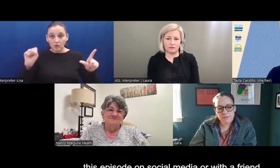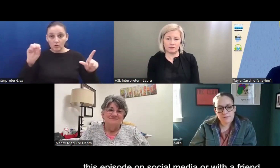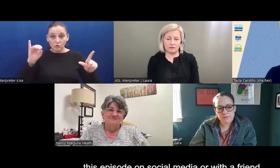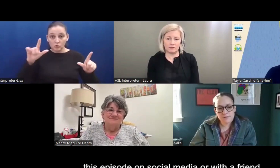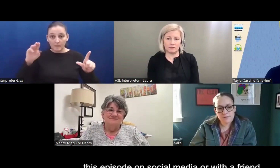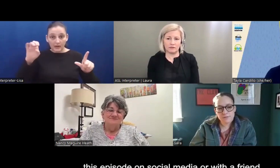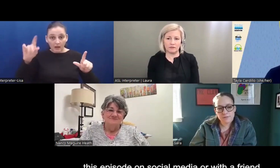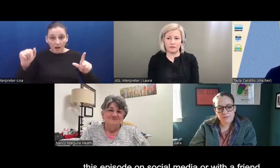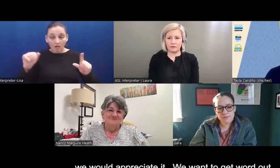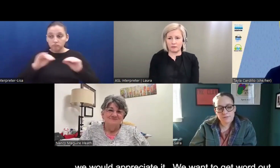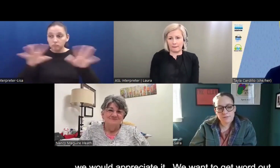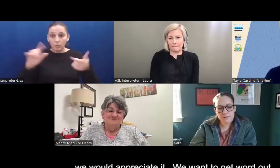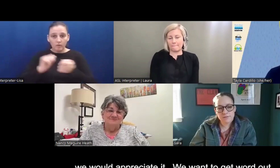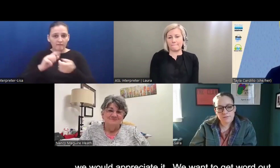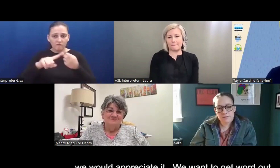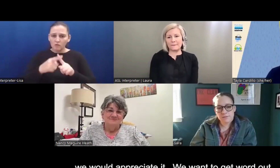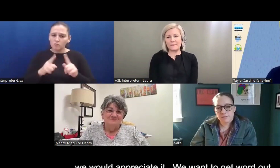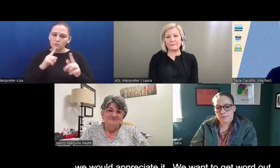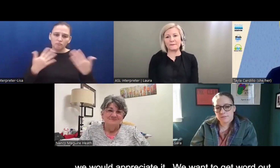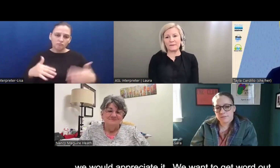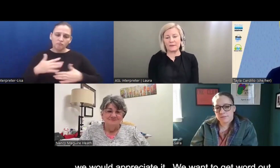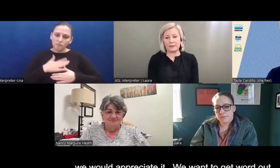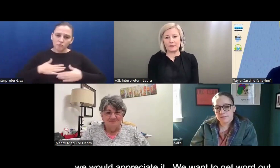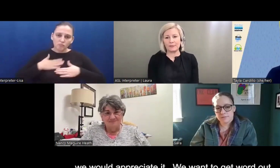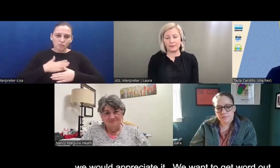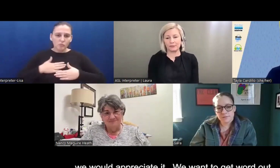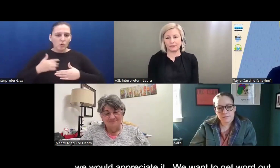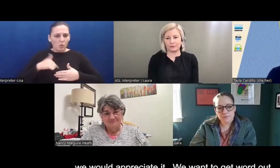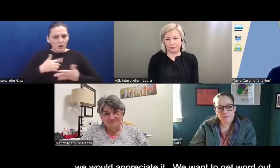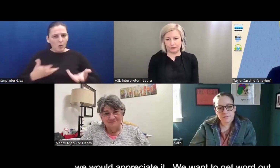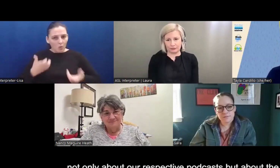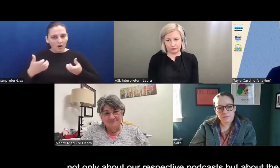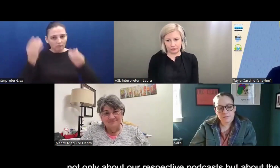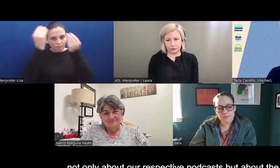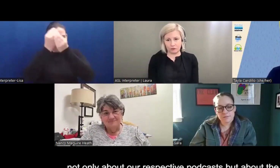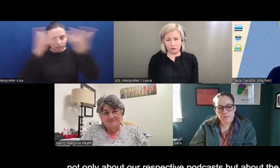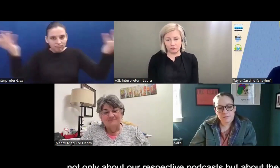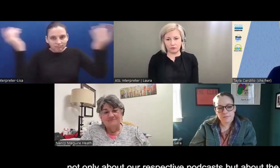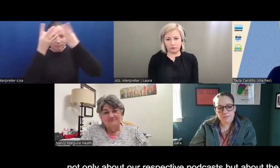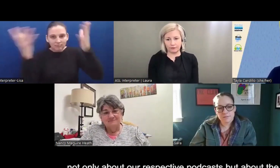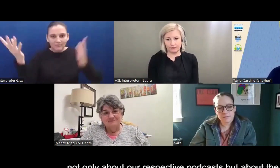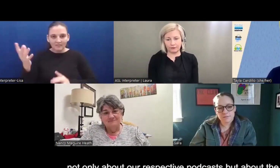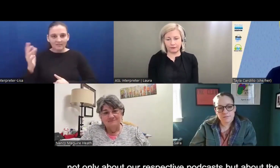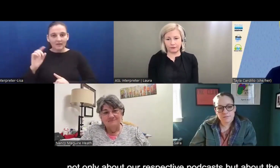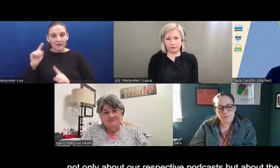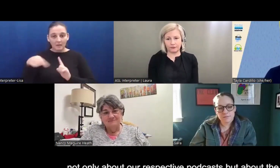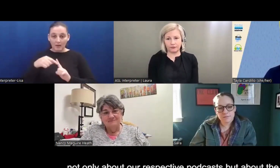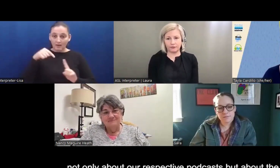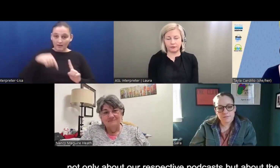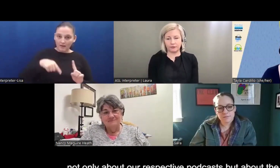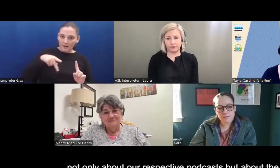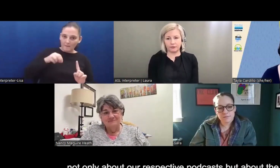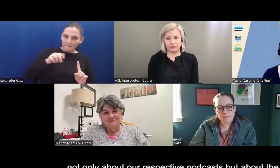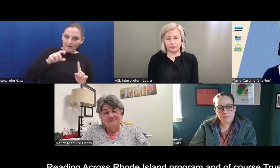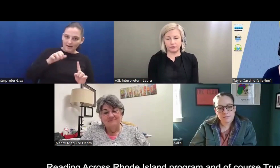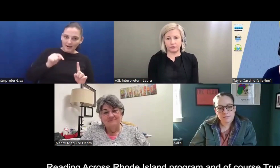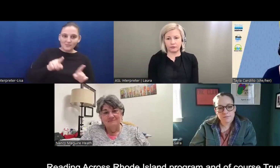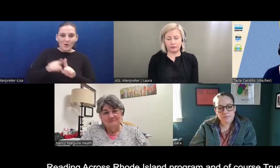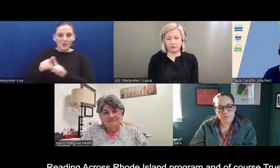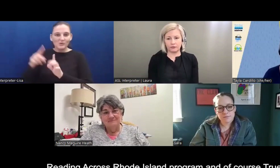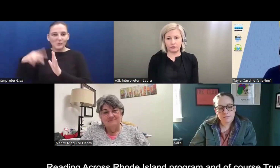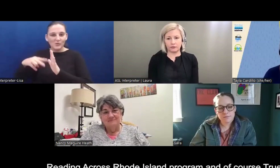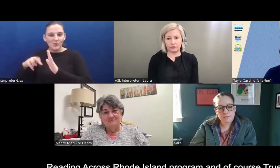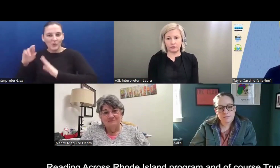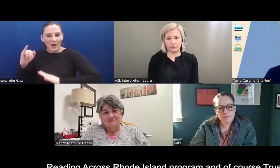really appreciate it. We want to get word out, uh, not only about our respective podcasts, but also about the Reading Rhode Island program